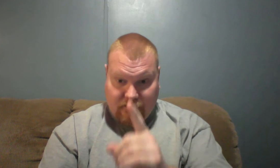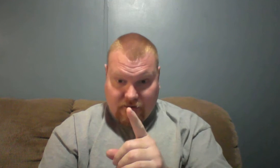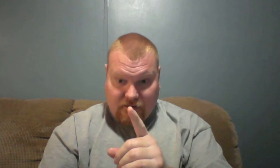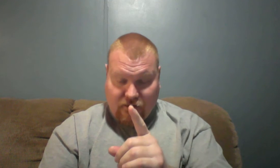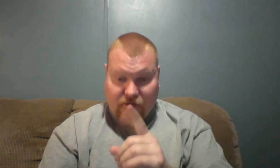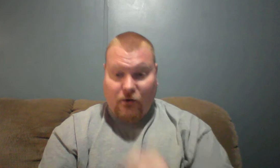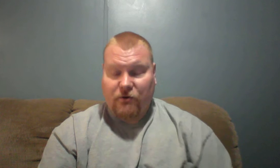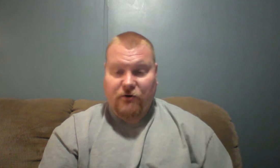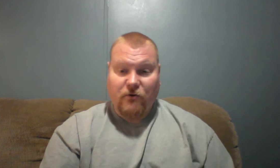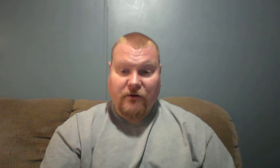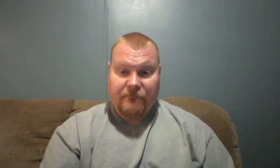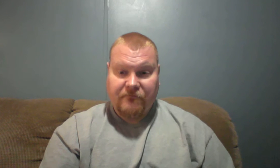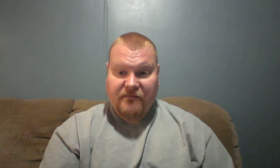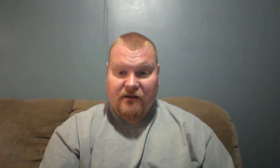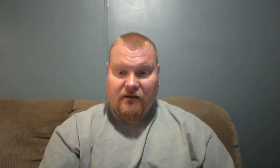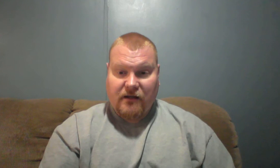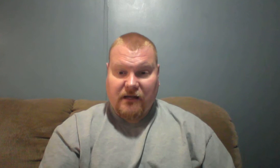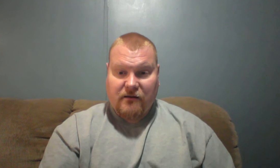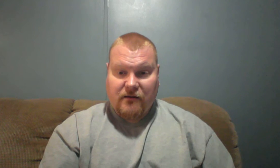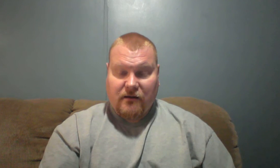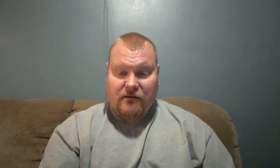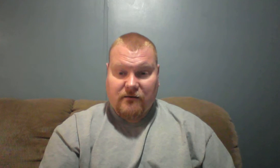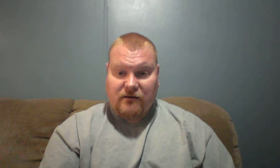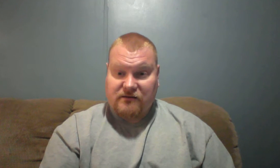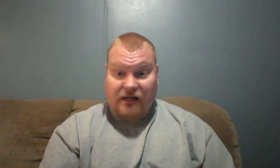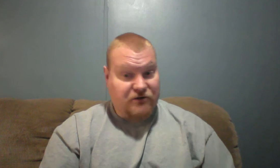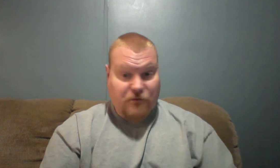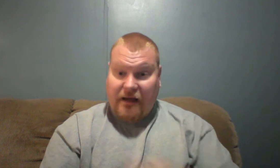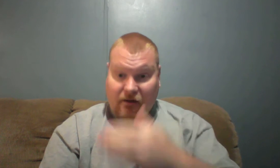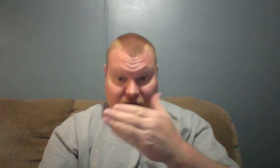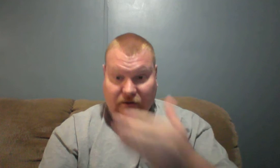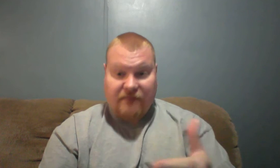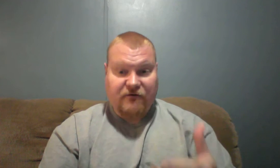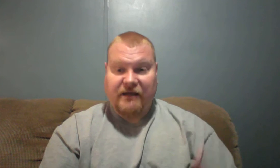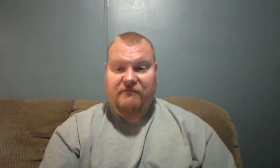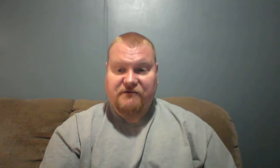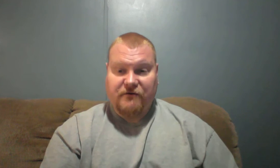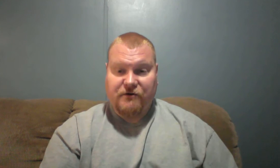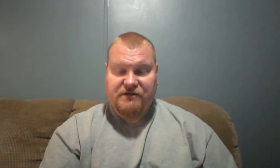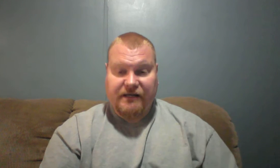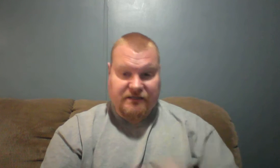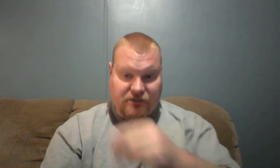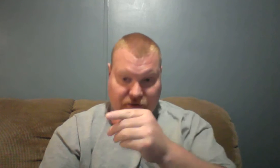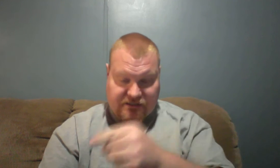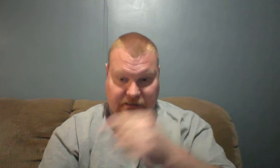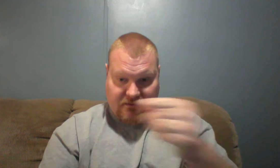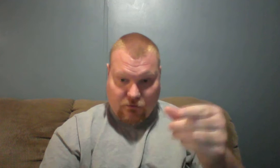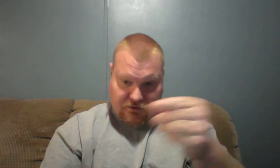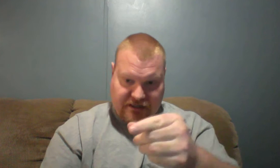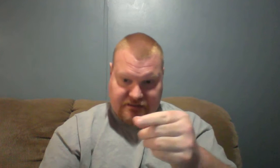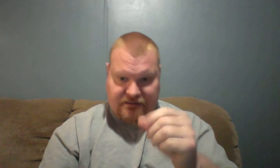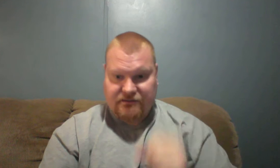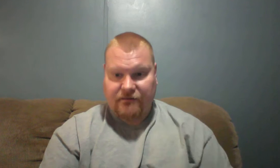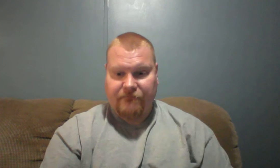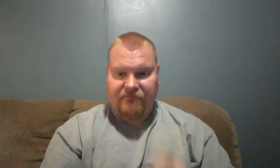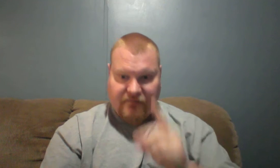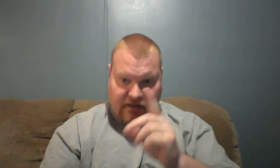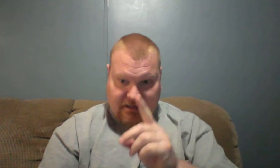you'll know where you're going. As long as you bow and you gain forgiveness for your sins and you accept the Lord Jesus as your